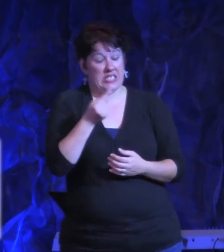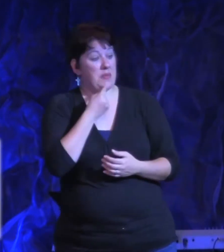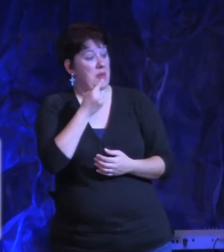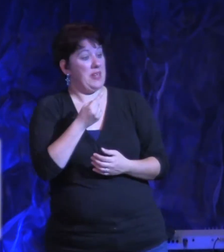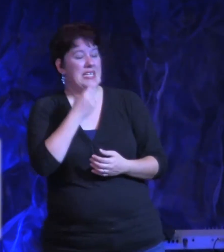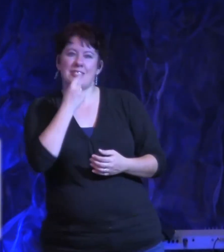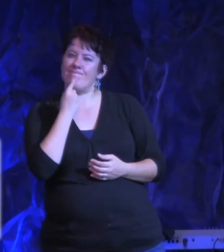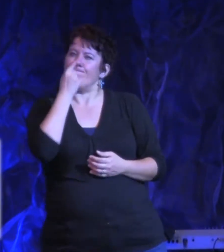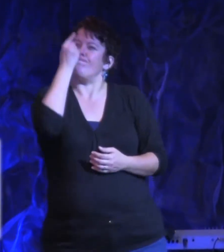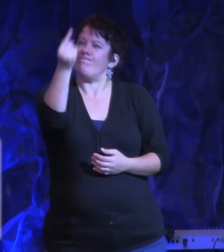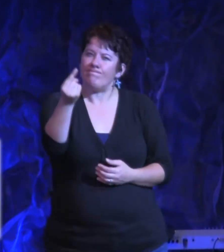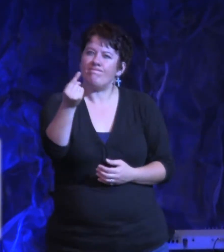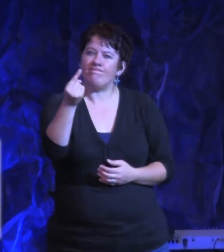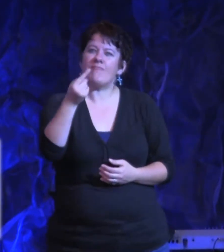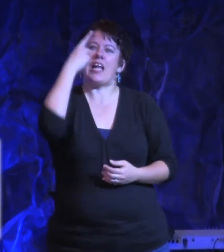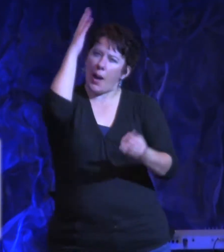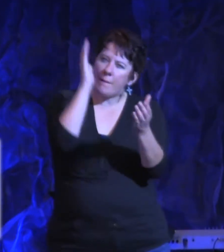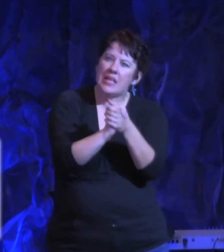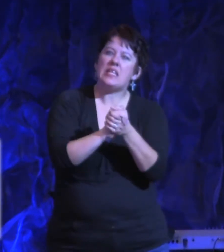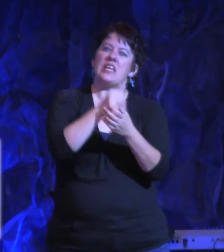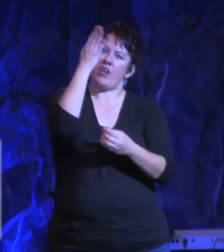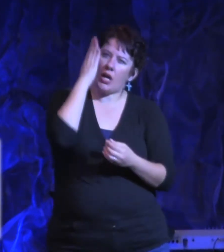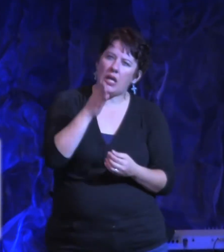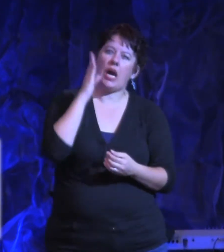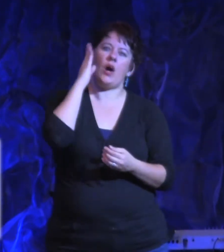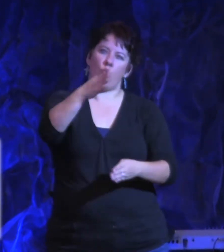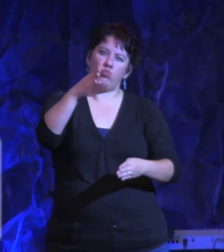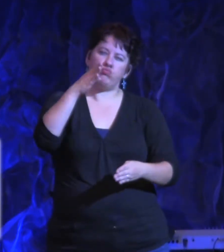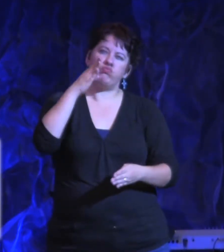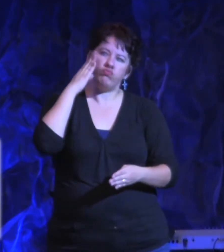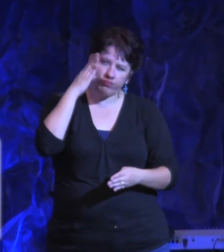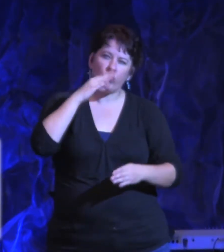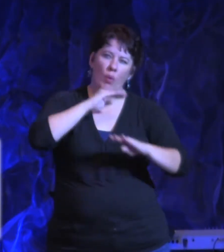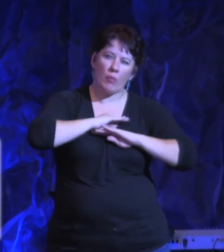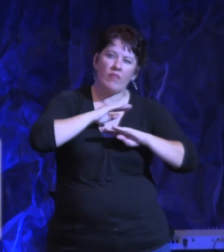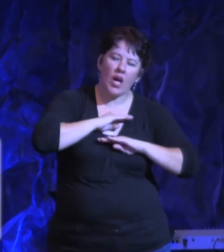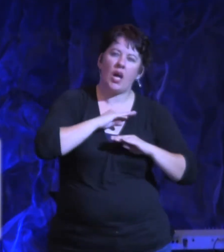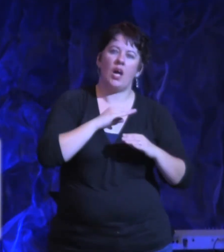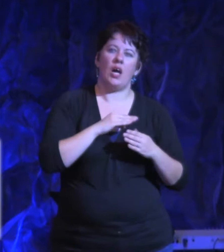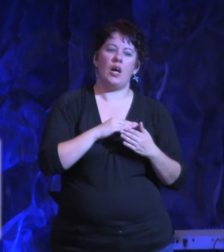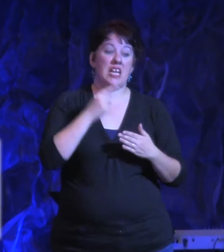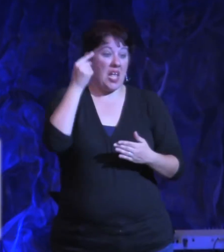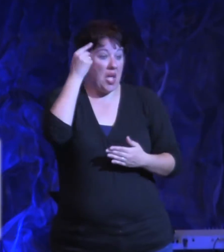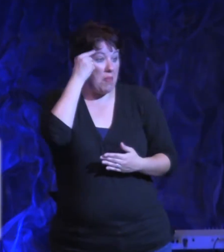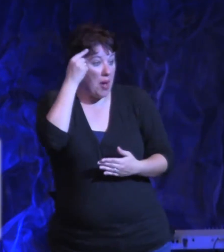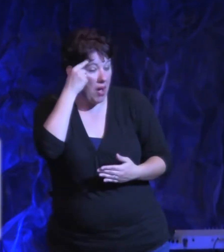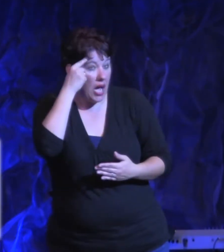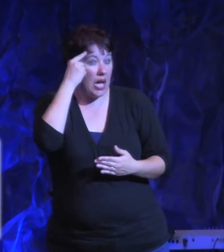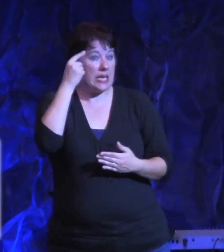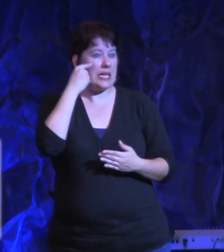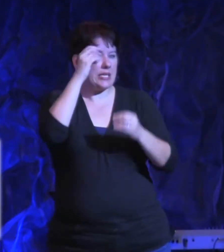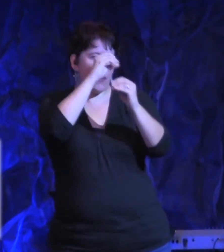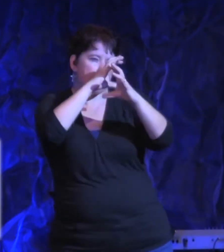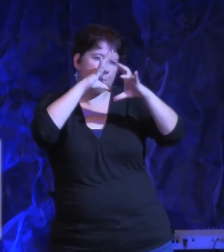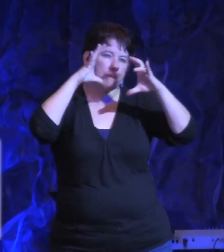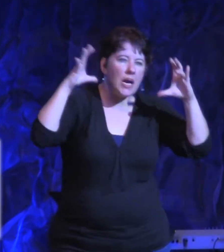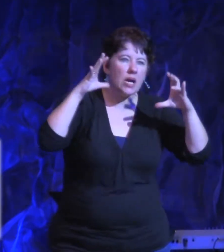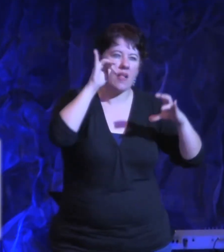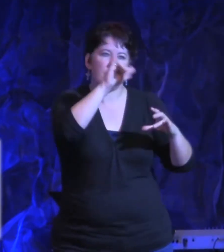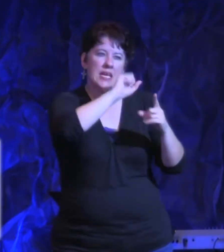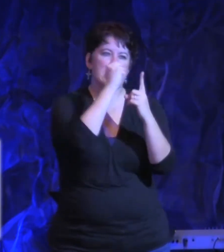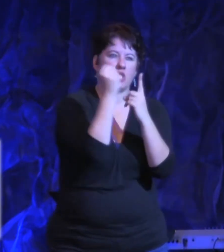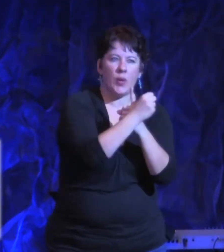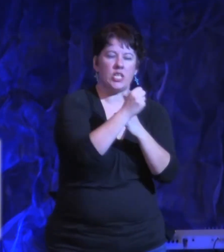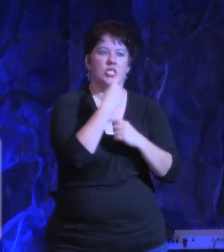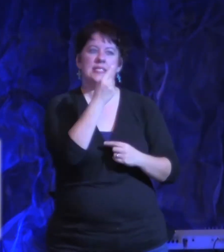I believe that God is going to provide. I believe that God is going to be. And I just have to, in my mind, make a picture of that mountain and say, be moved in the